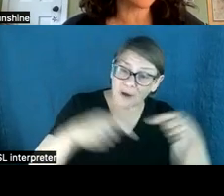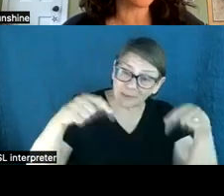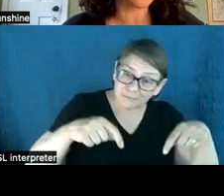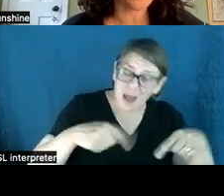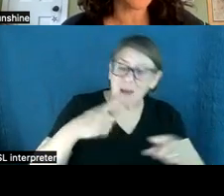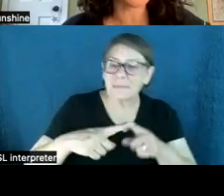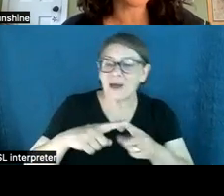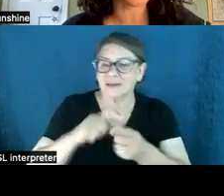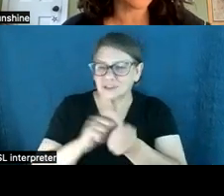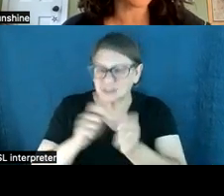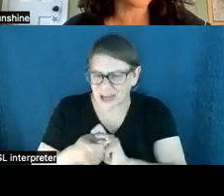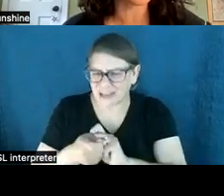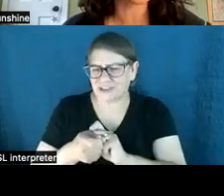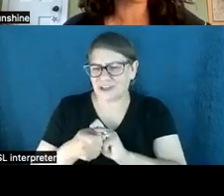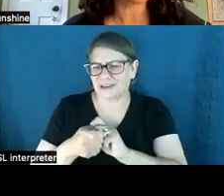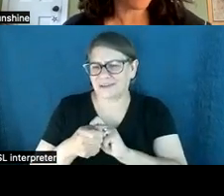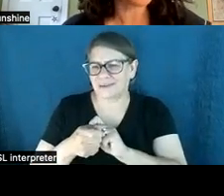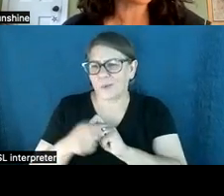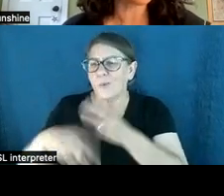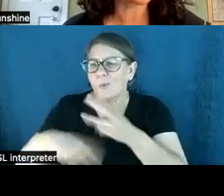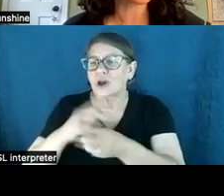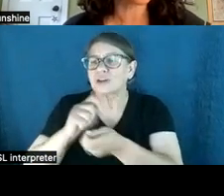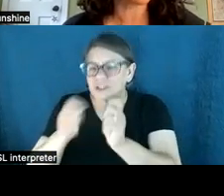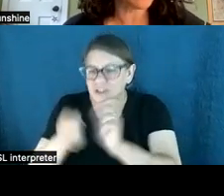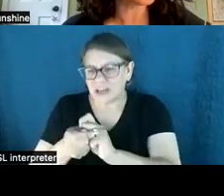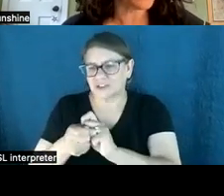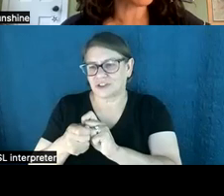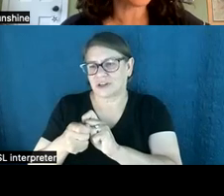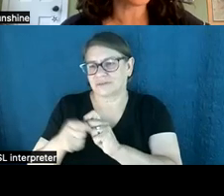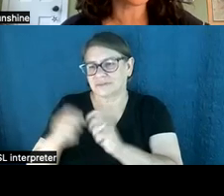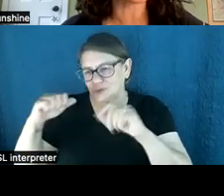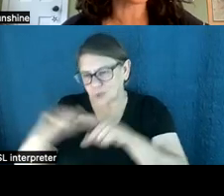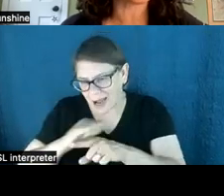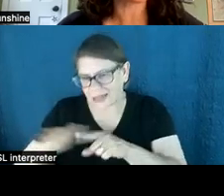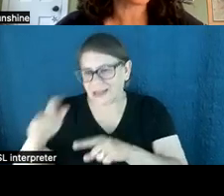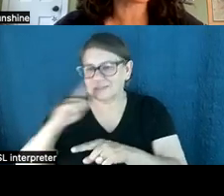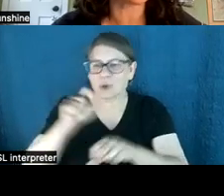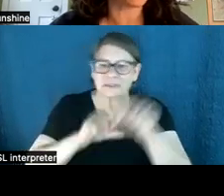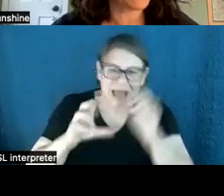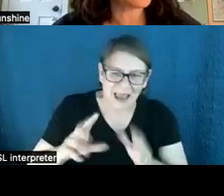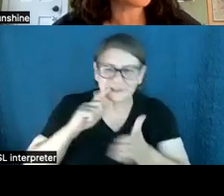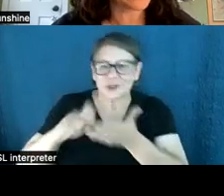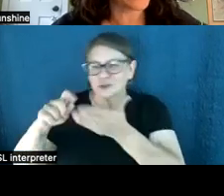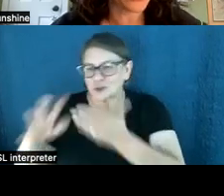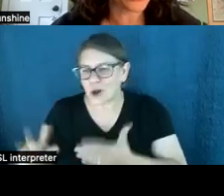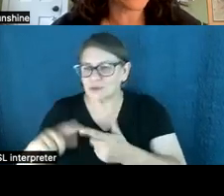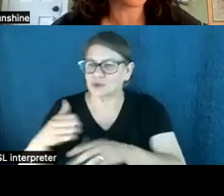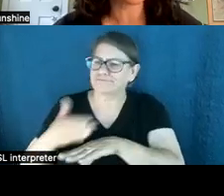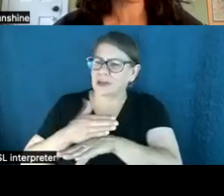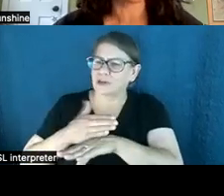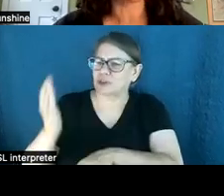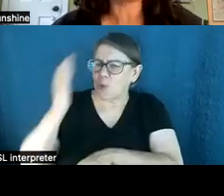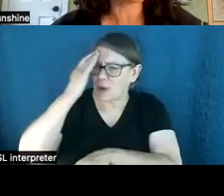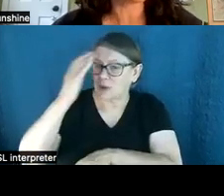training for journalists and scientists, all in the interest of advancing conversations that increase awareness and action